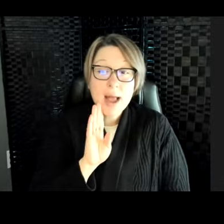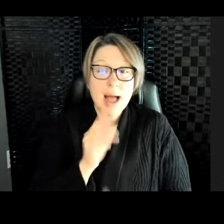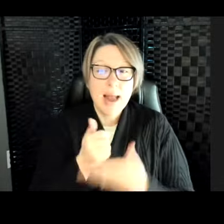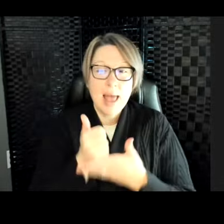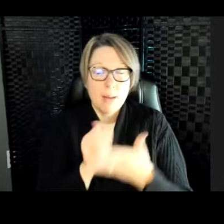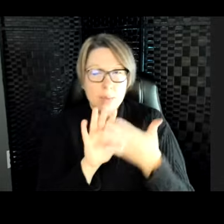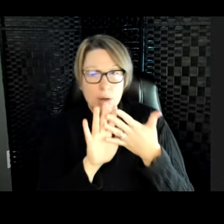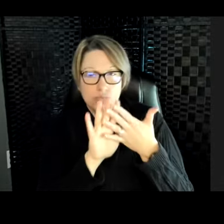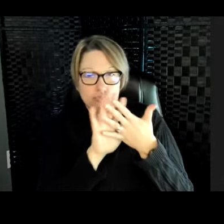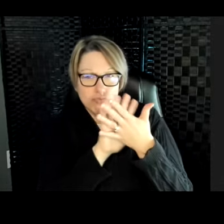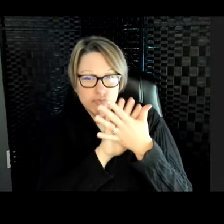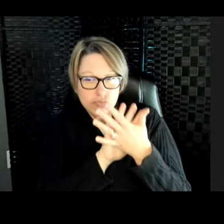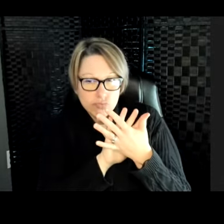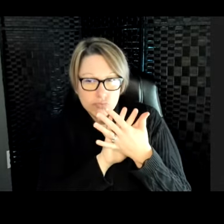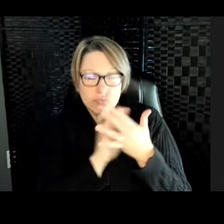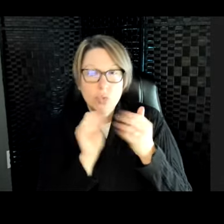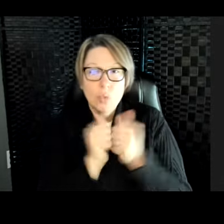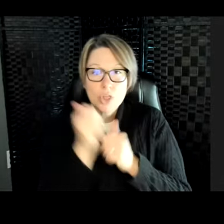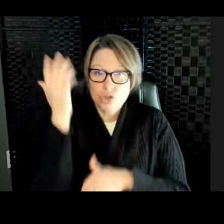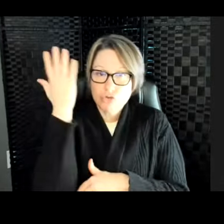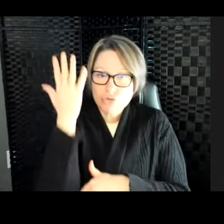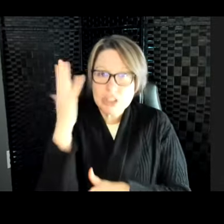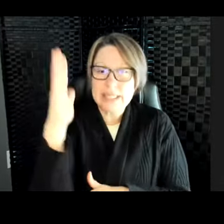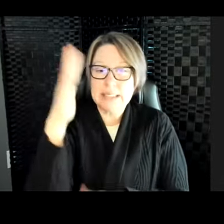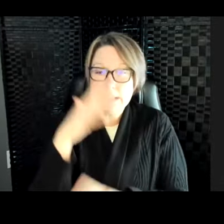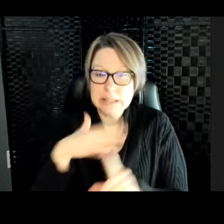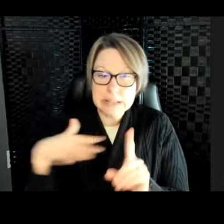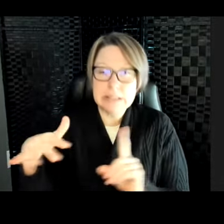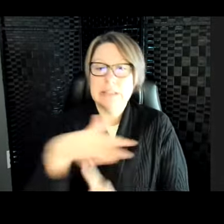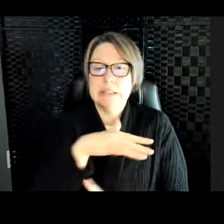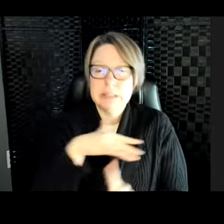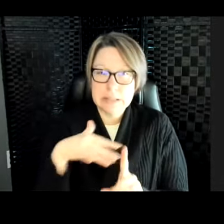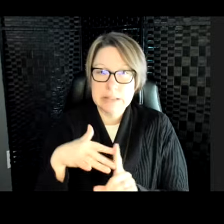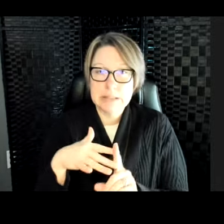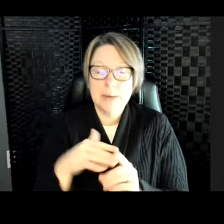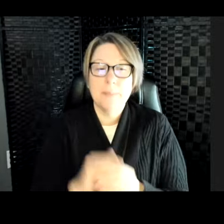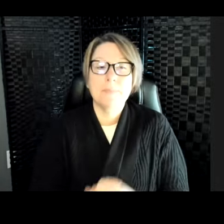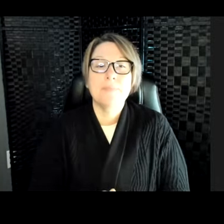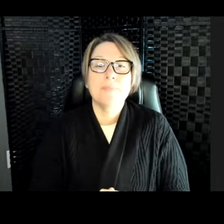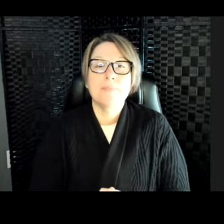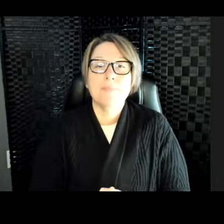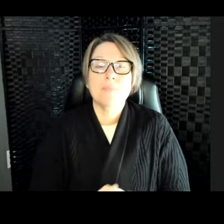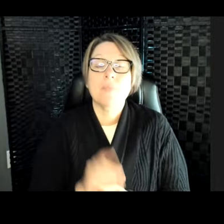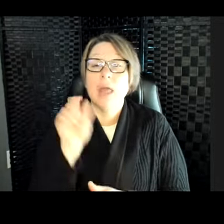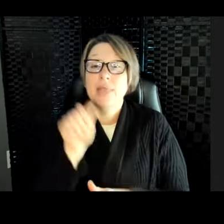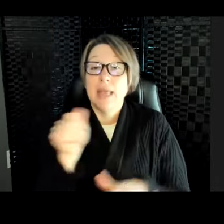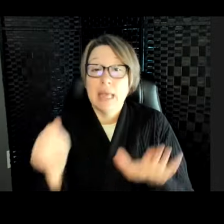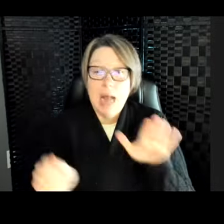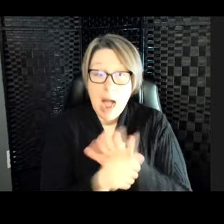or camouflage with the trees around them, and they can hide in the forest so